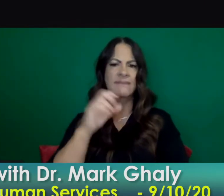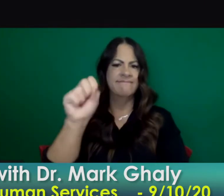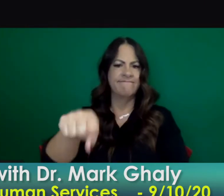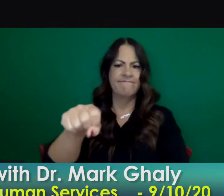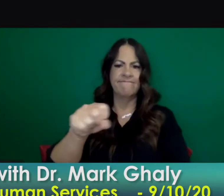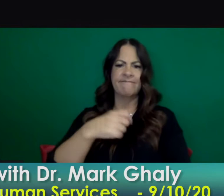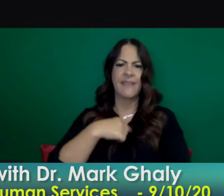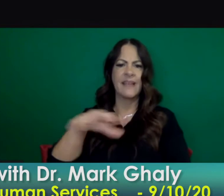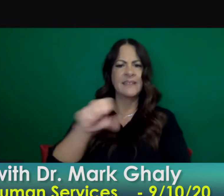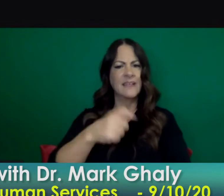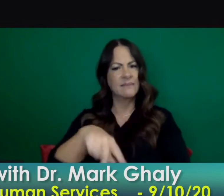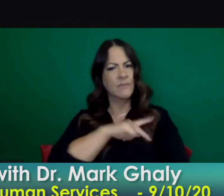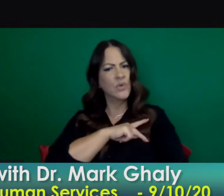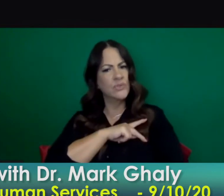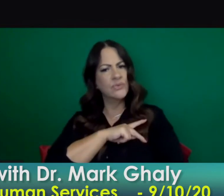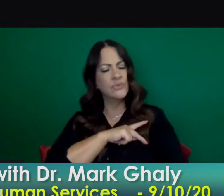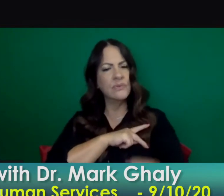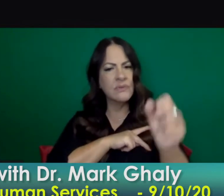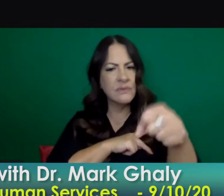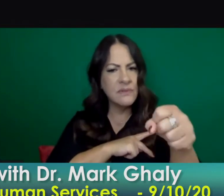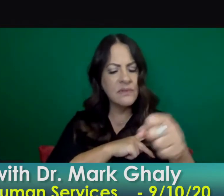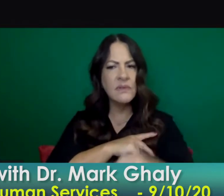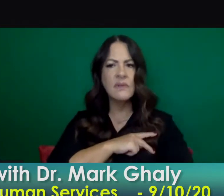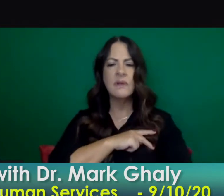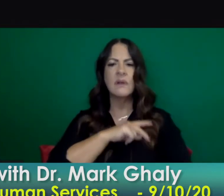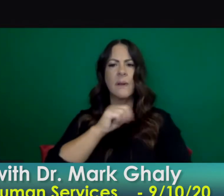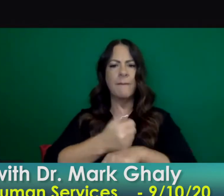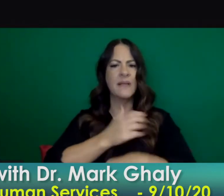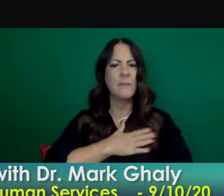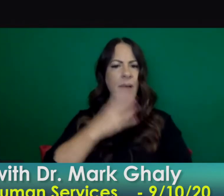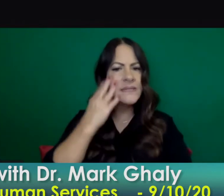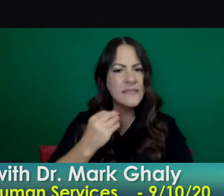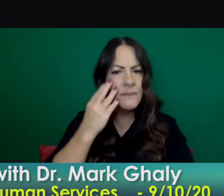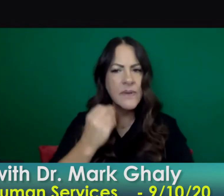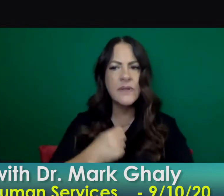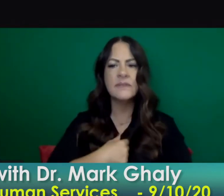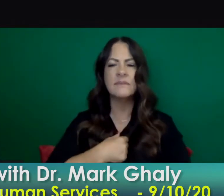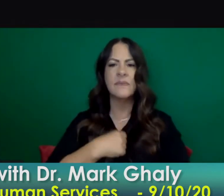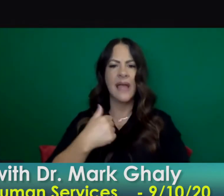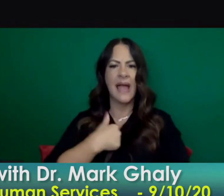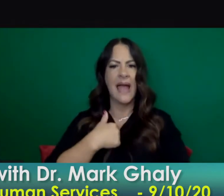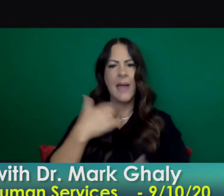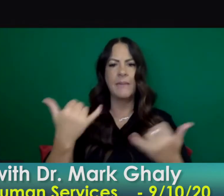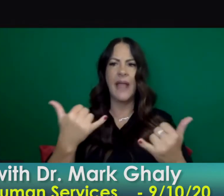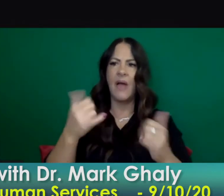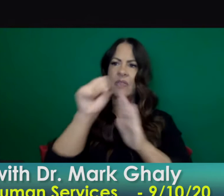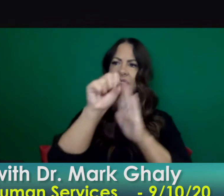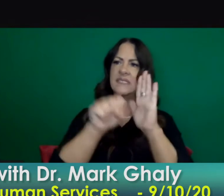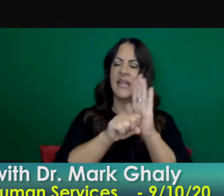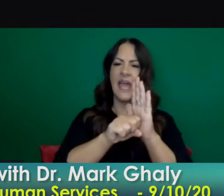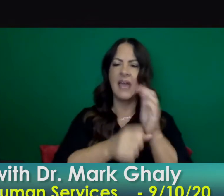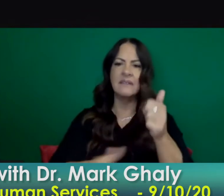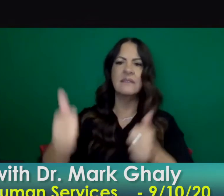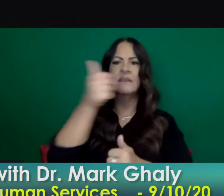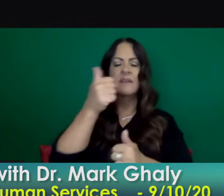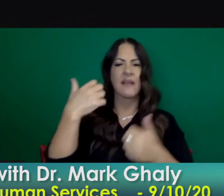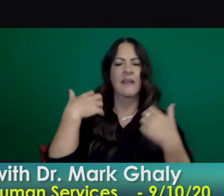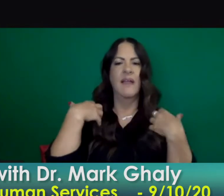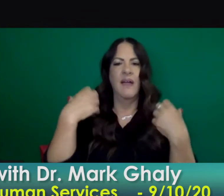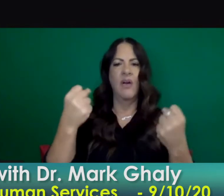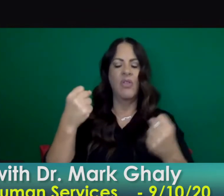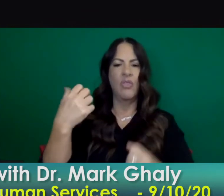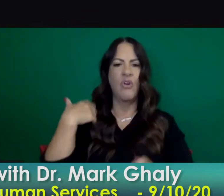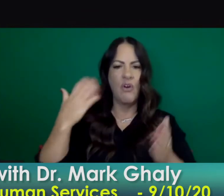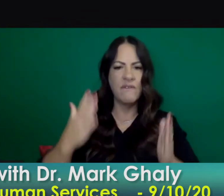very personally uh based on my local experience as well as being here as the acting state health officer and i think you know we are